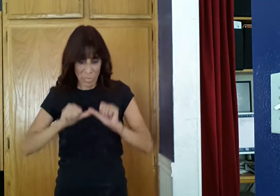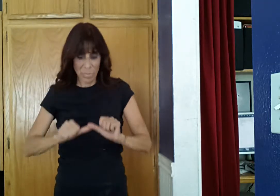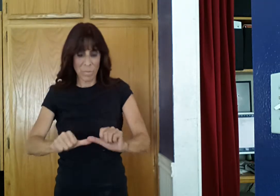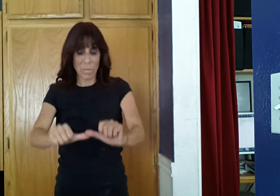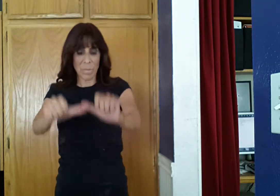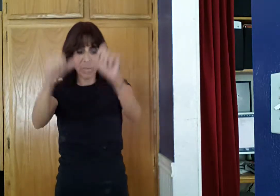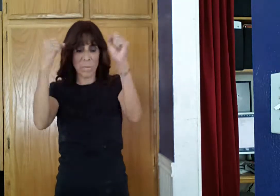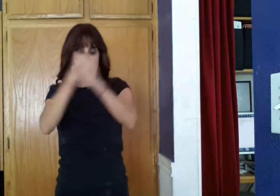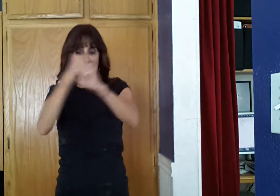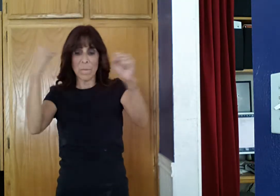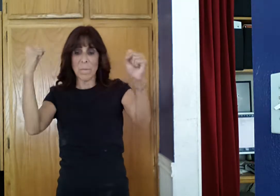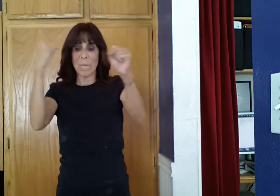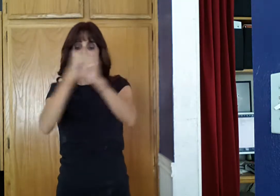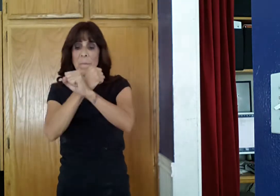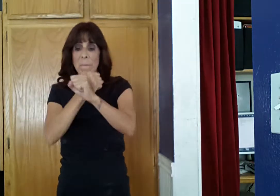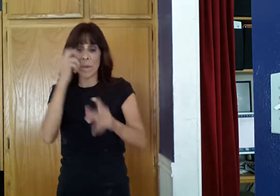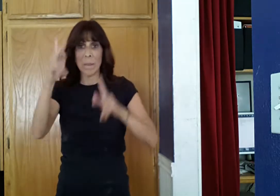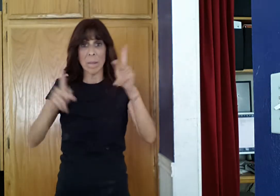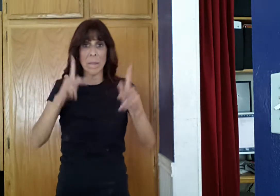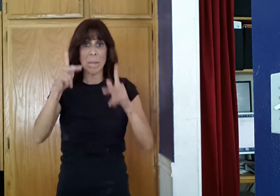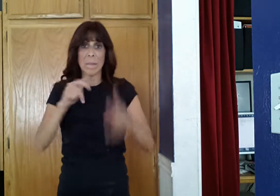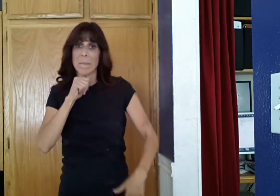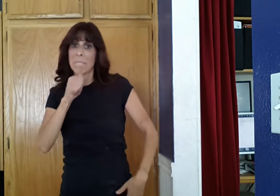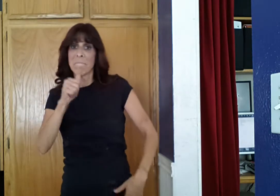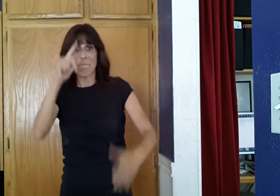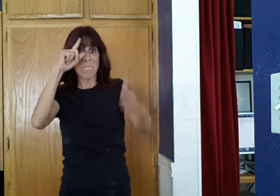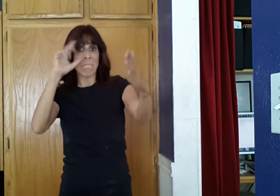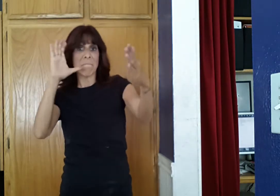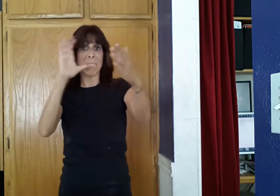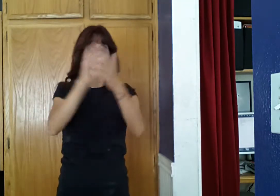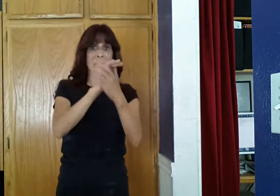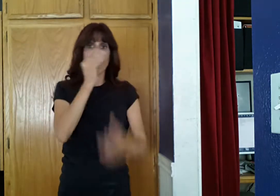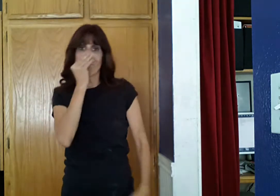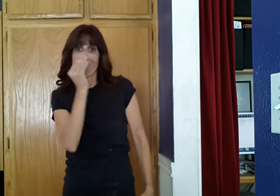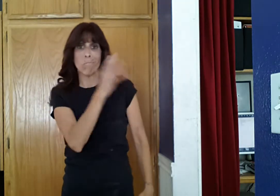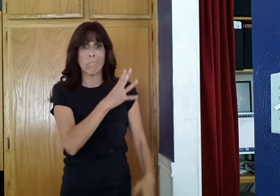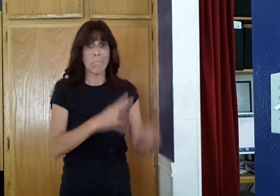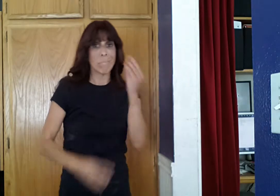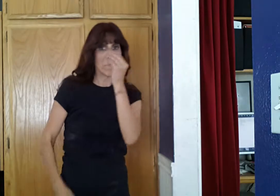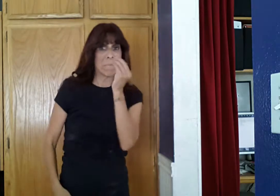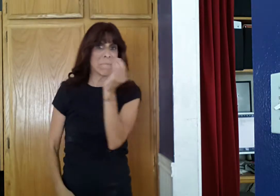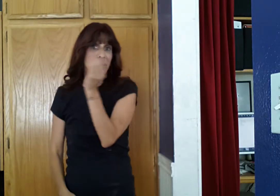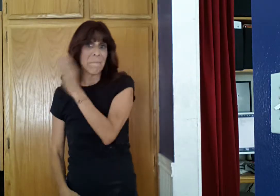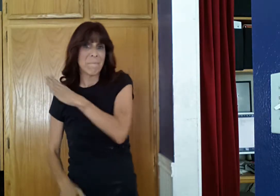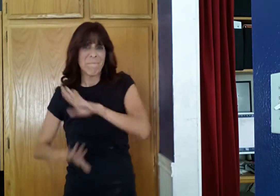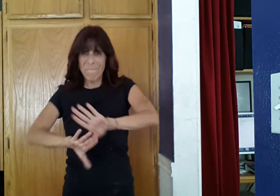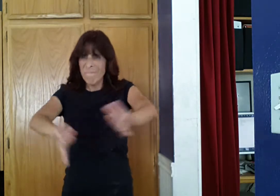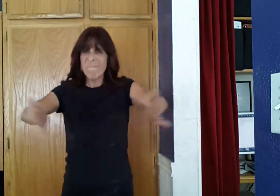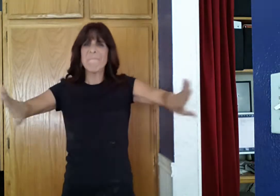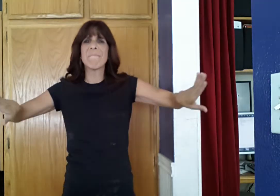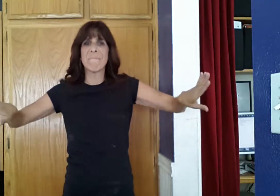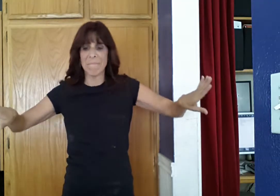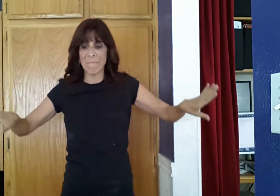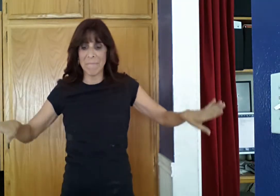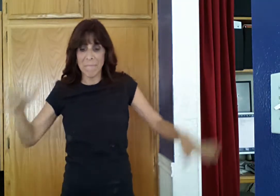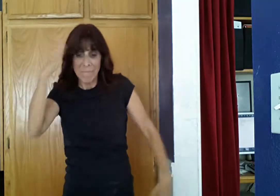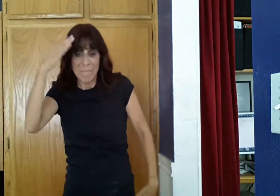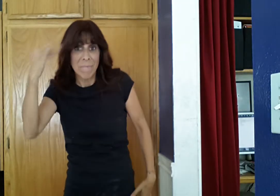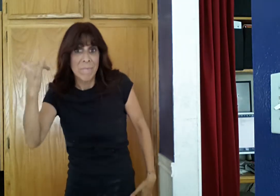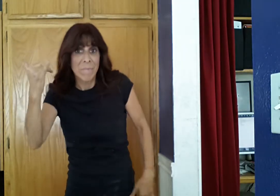song. And I don't really care what nobody else believes. Cause I